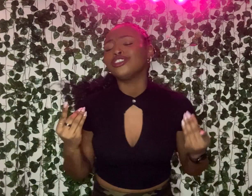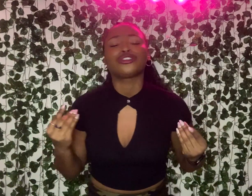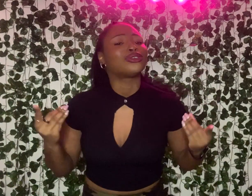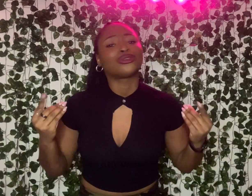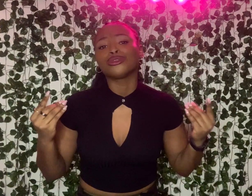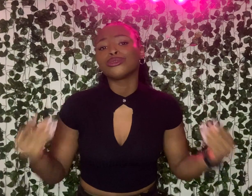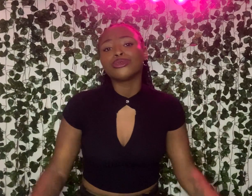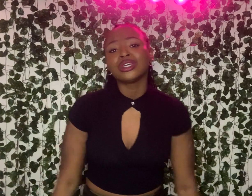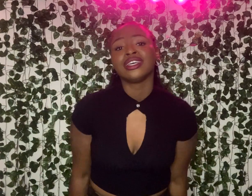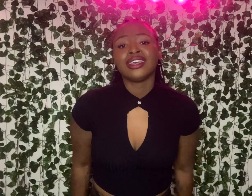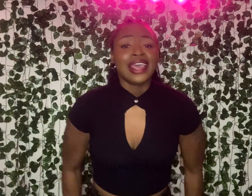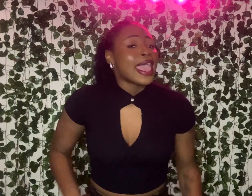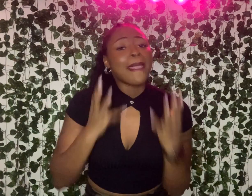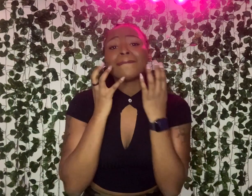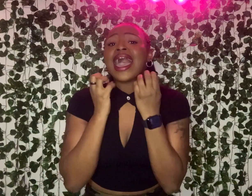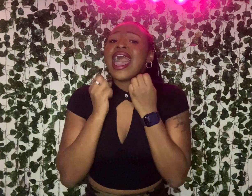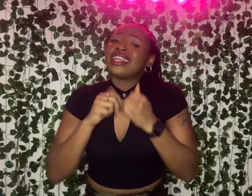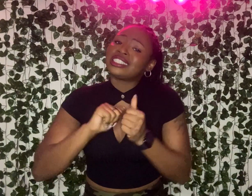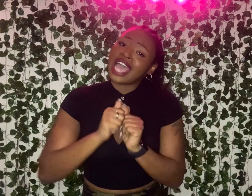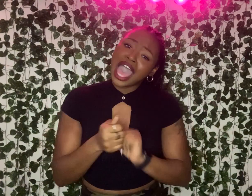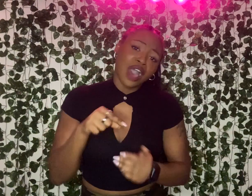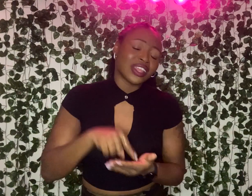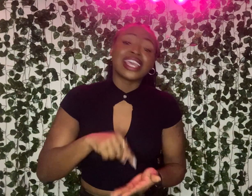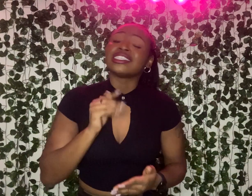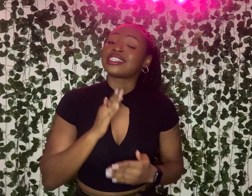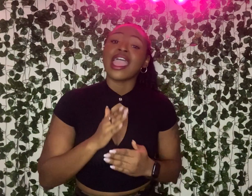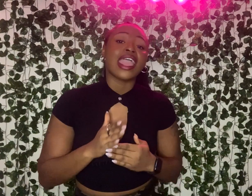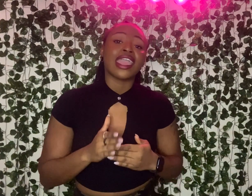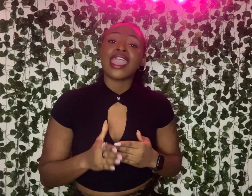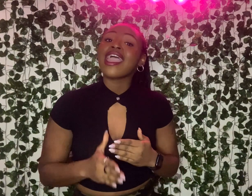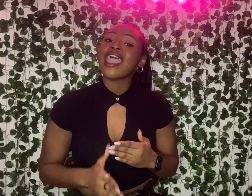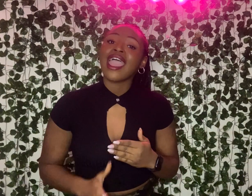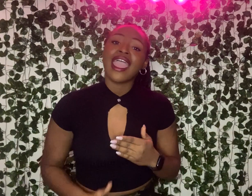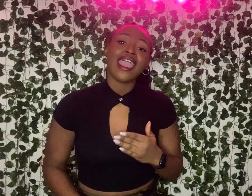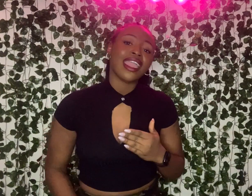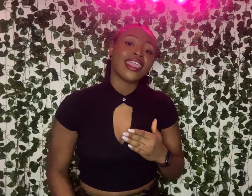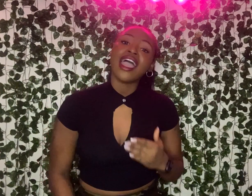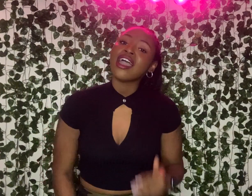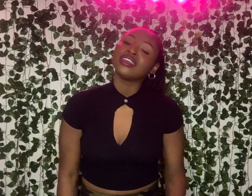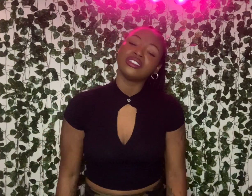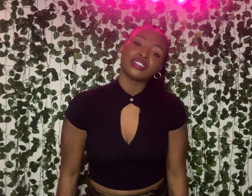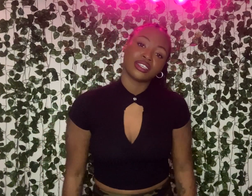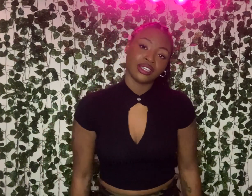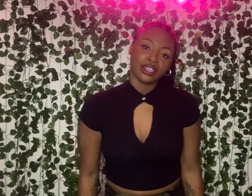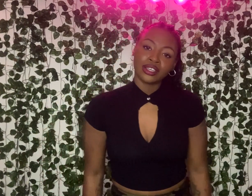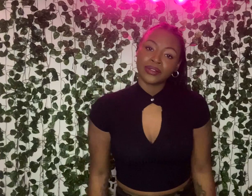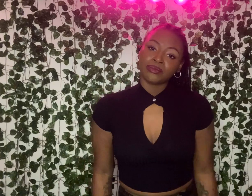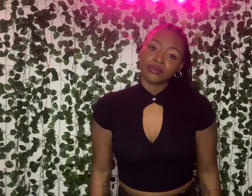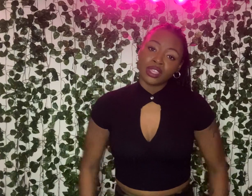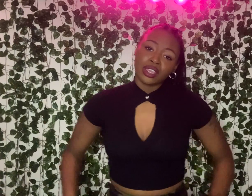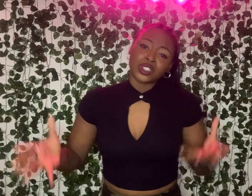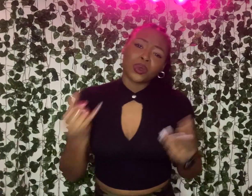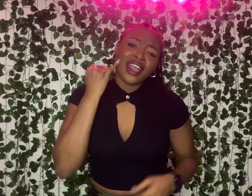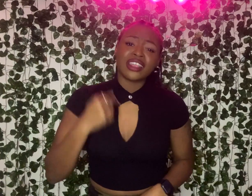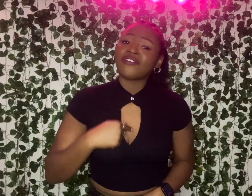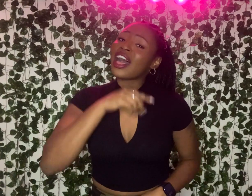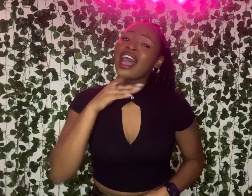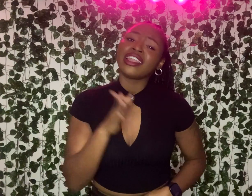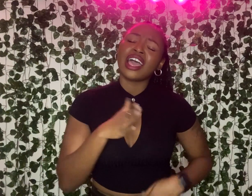do. It matters how this ends. Cause what if I